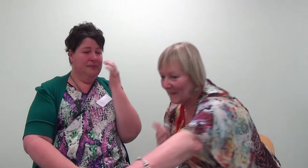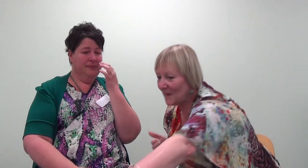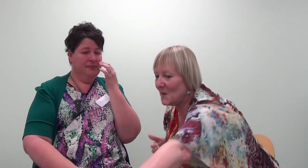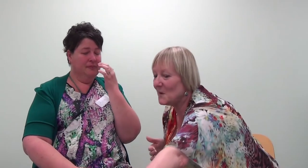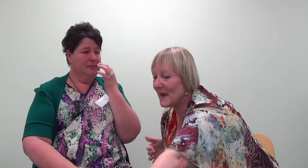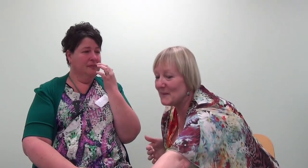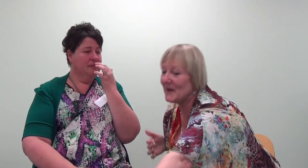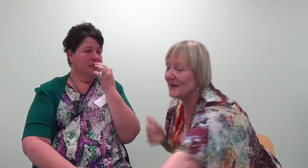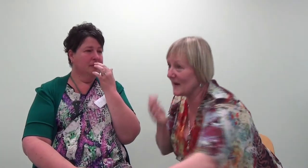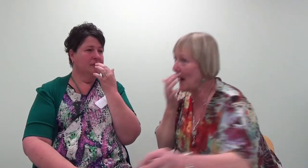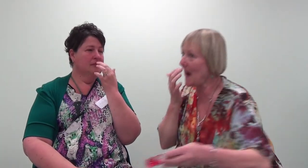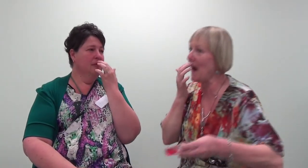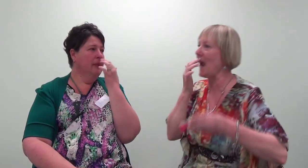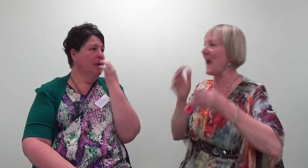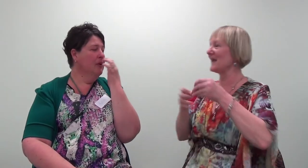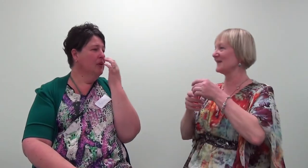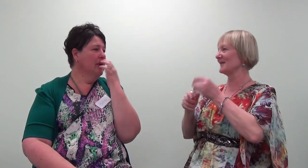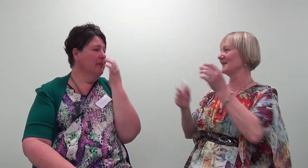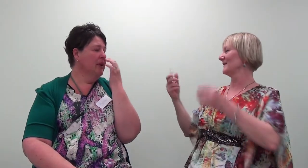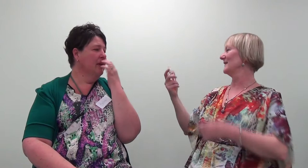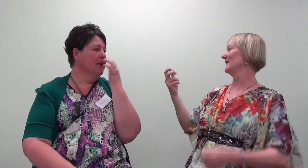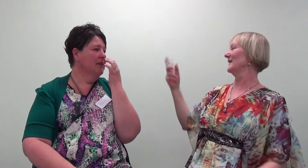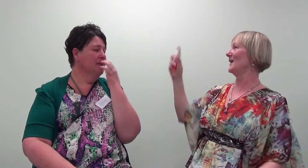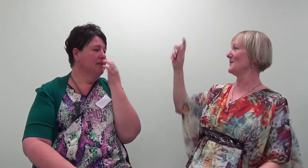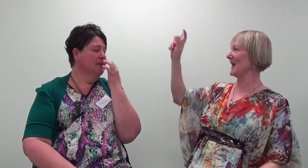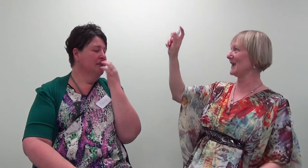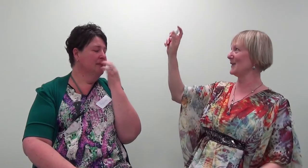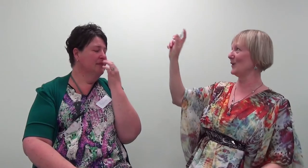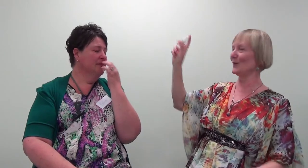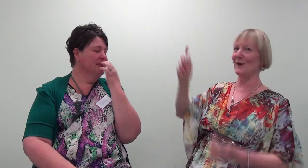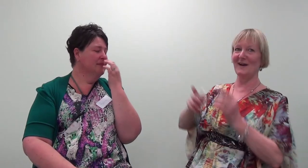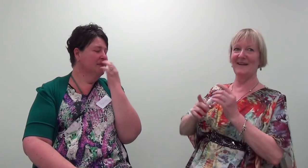All that pink. All that pink. I'm making them all cry.